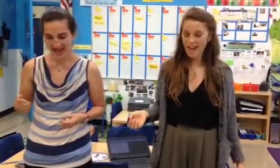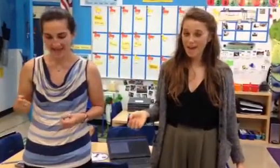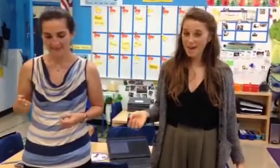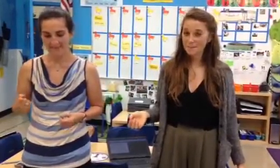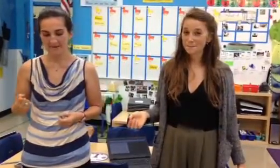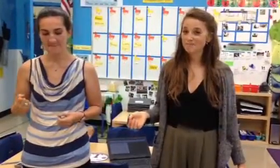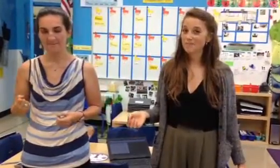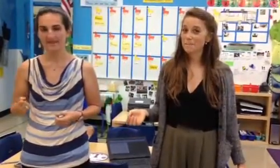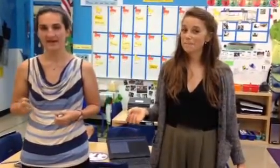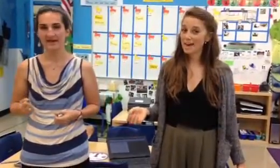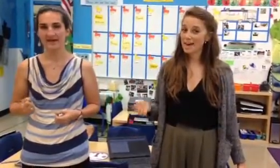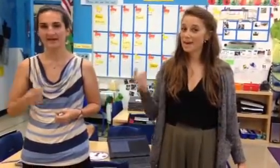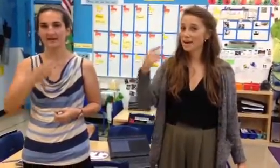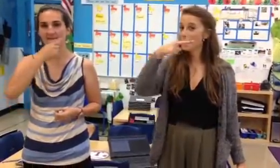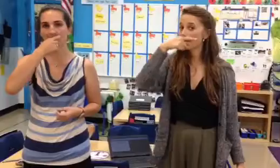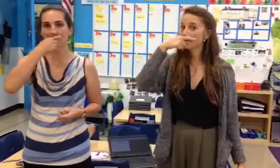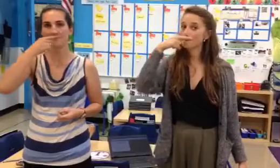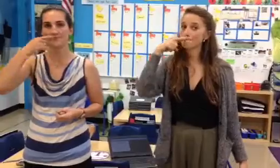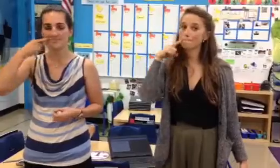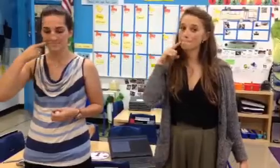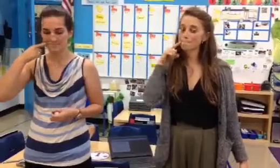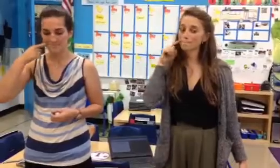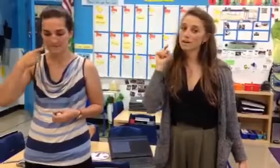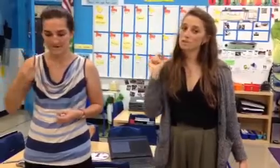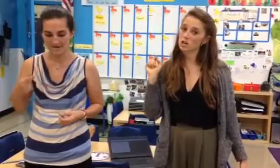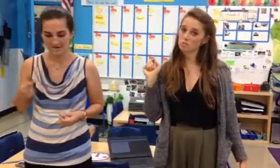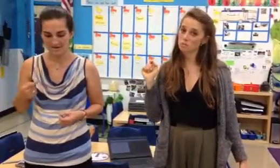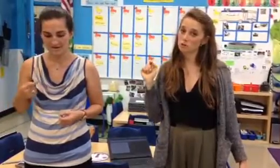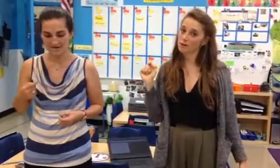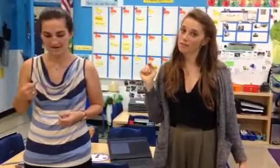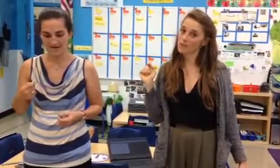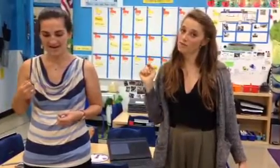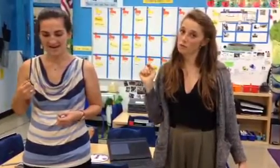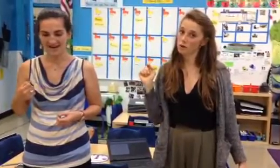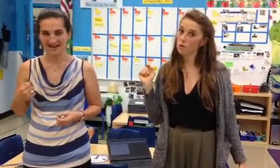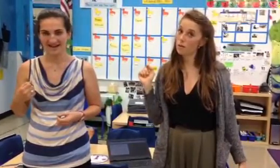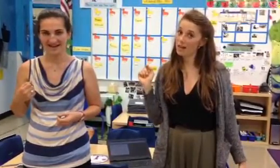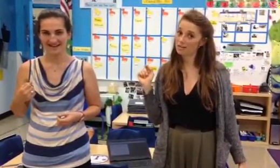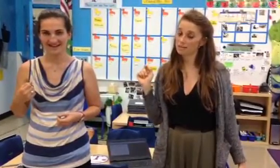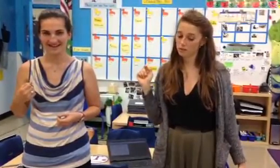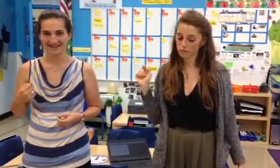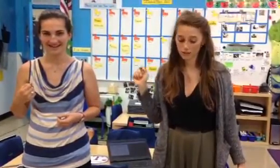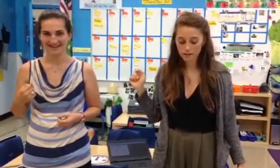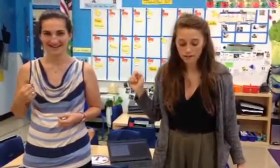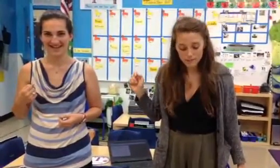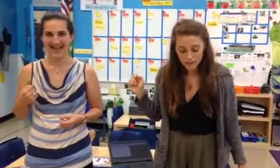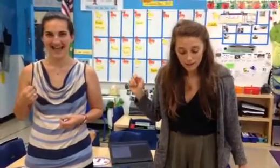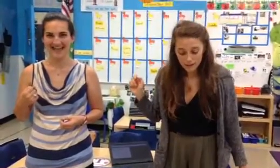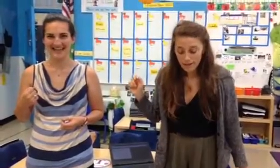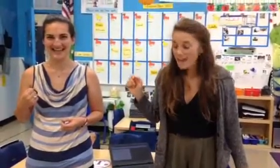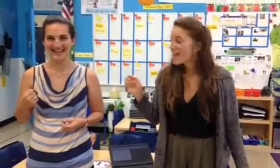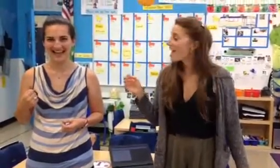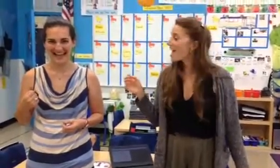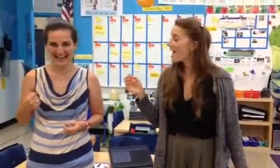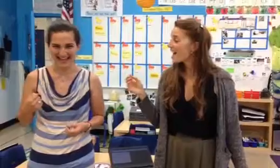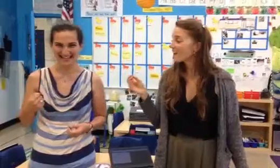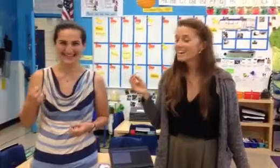M, man, m. Come talk to us more about that if you want to know why we had to stick with it. N,